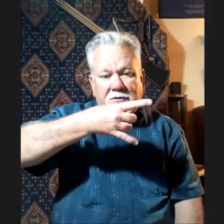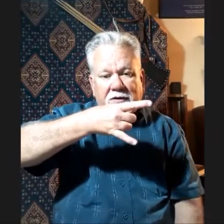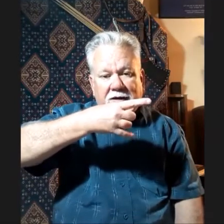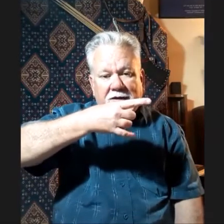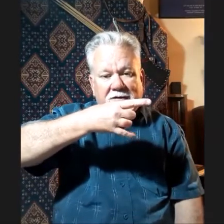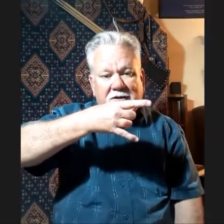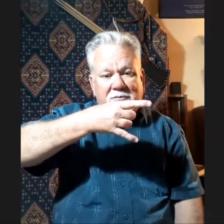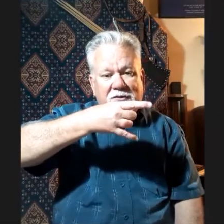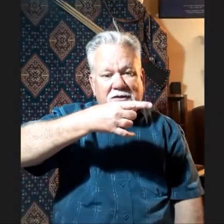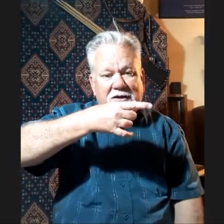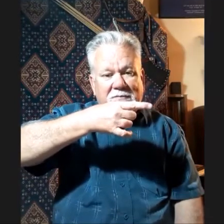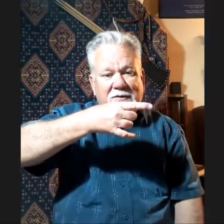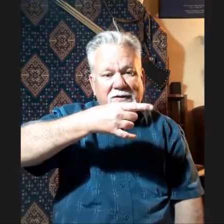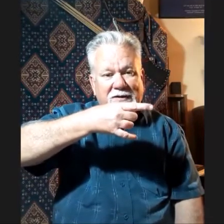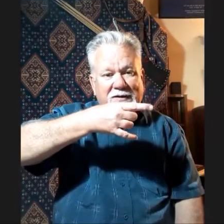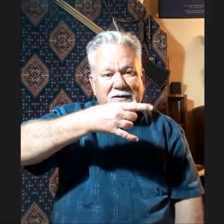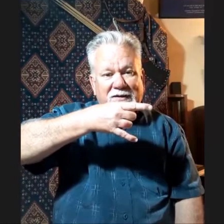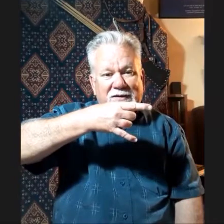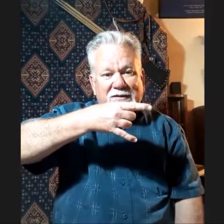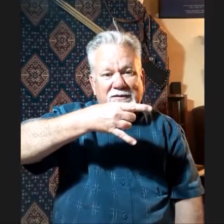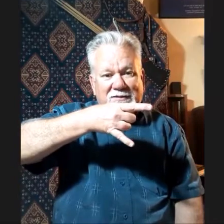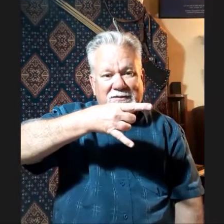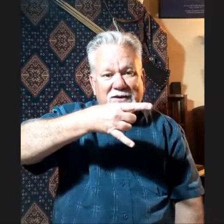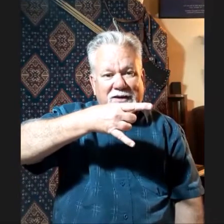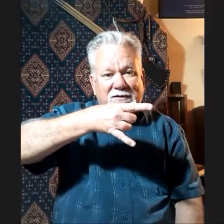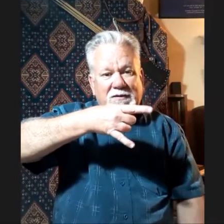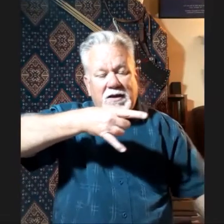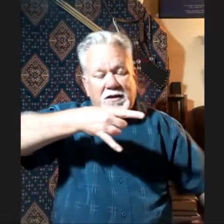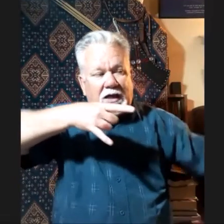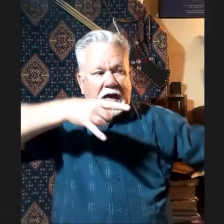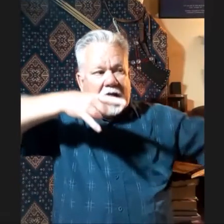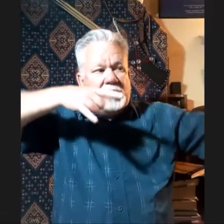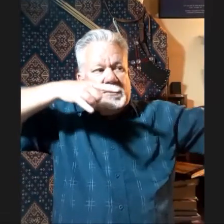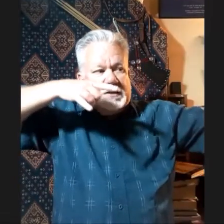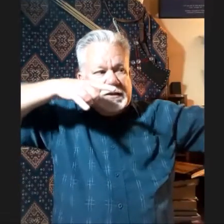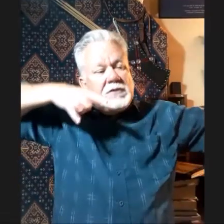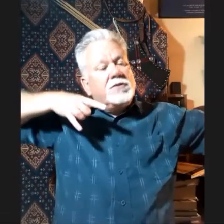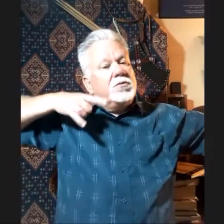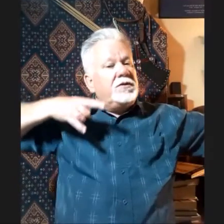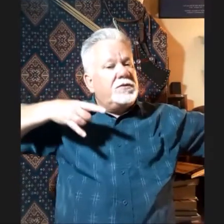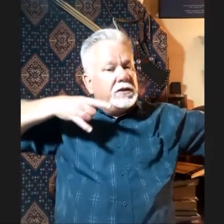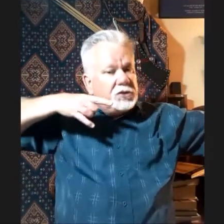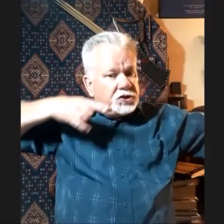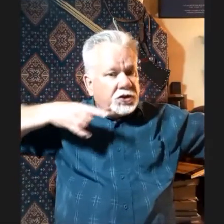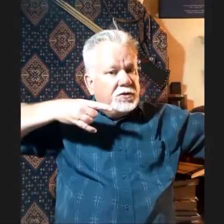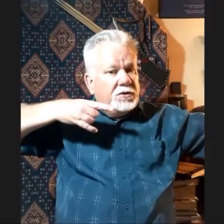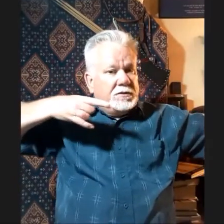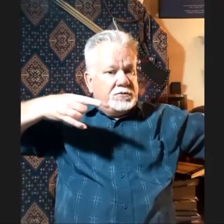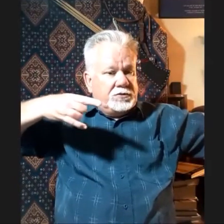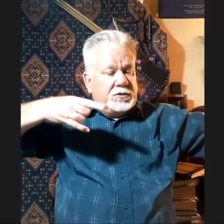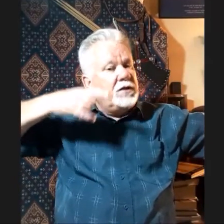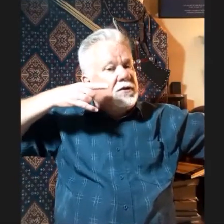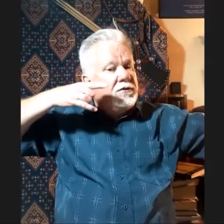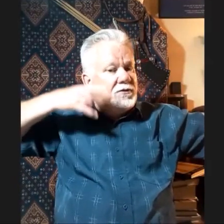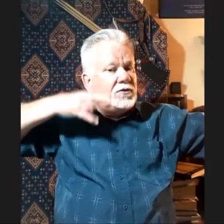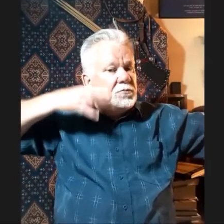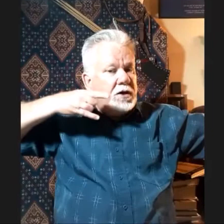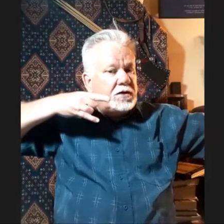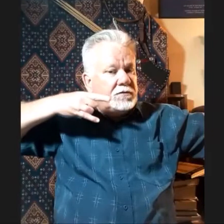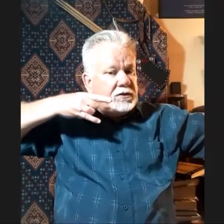and harder to keep the thumb straight and I think the reason they show the thumb straight is this is part of a thing